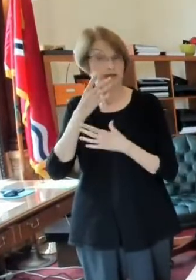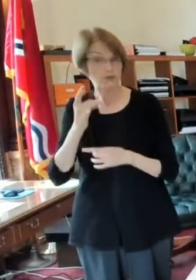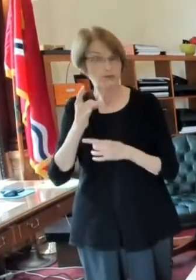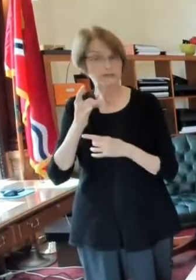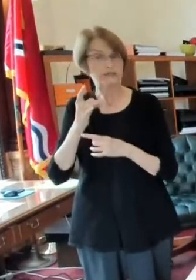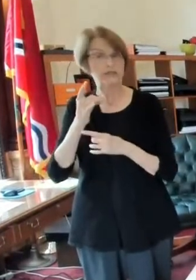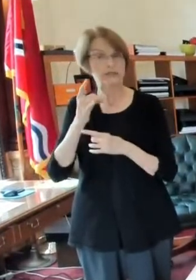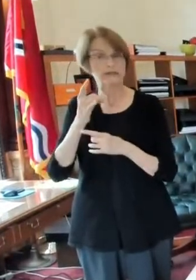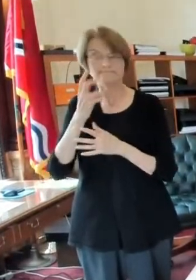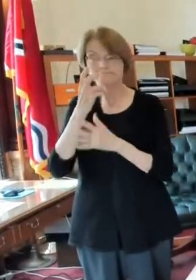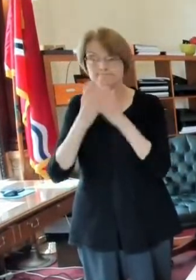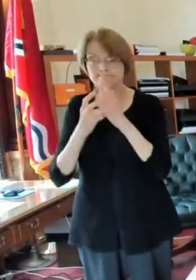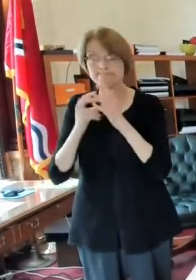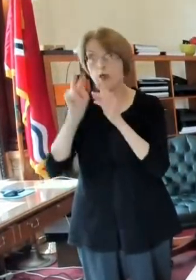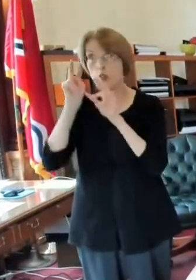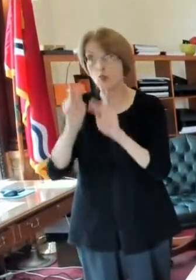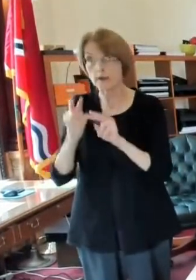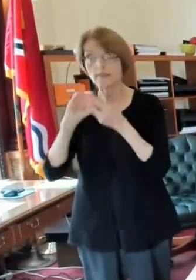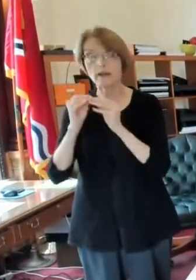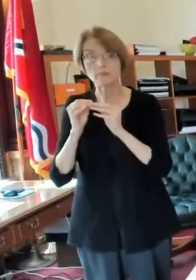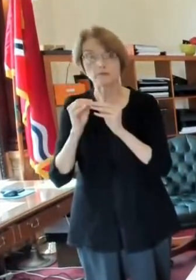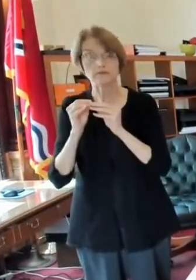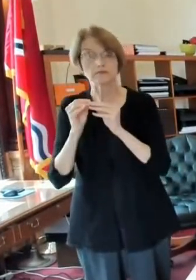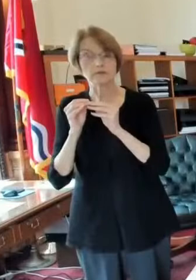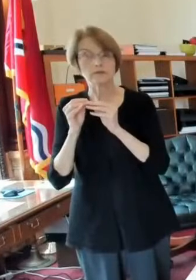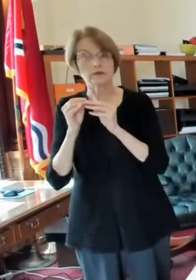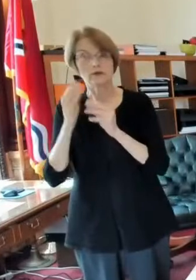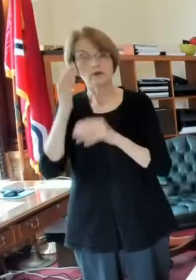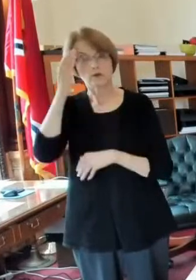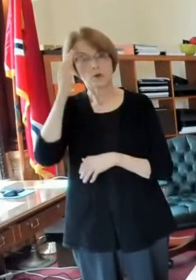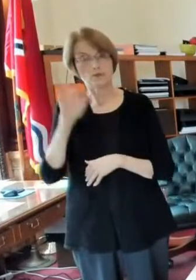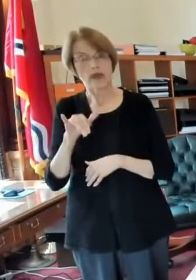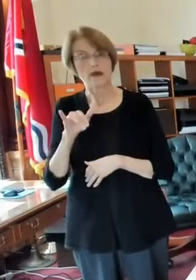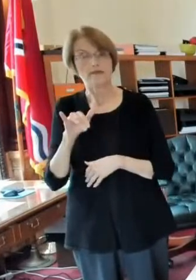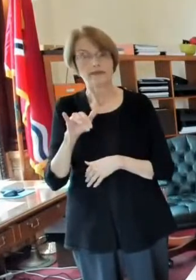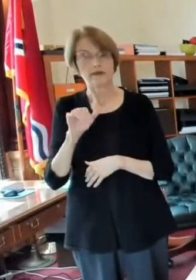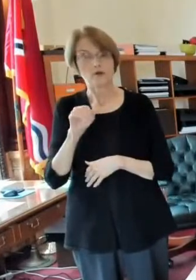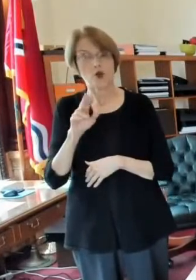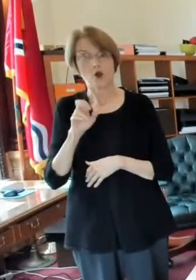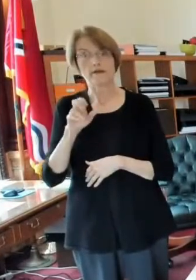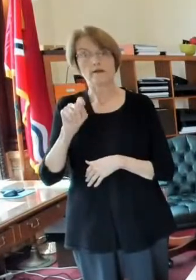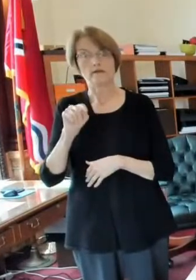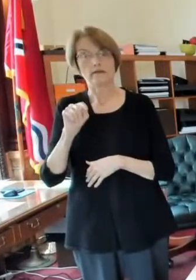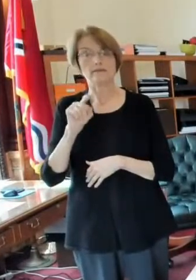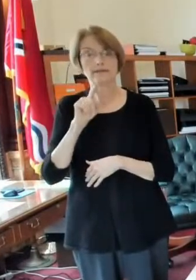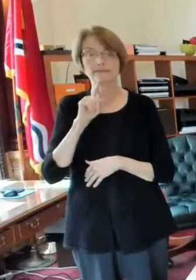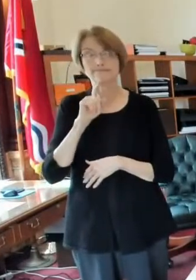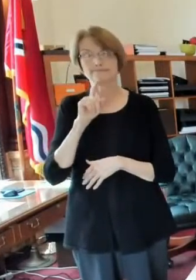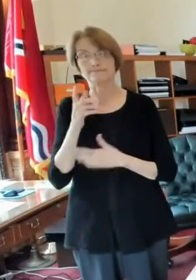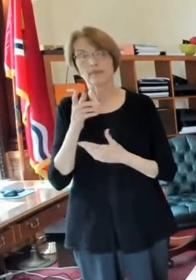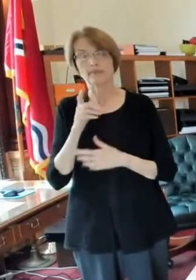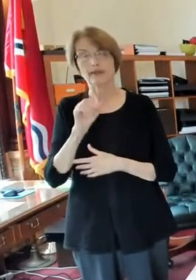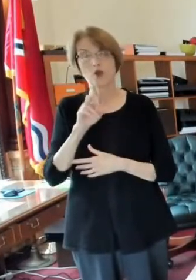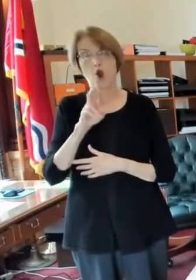numbers but we do know that the r naught which is the medical term for the um